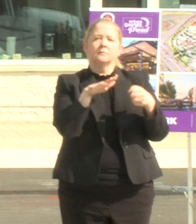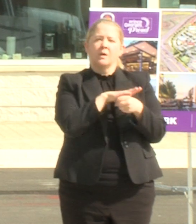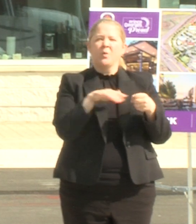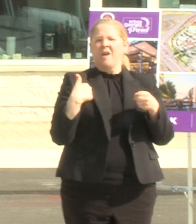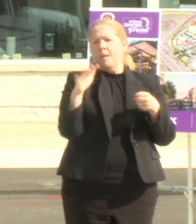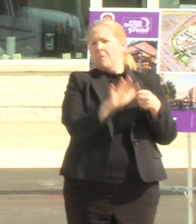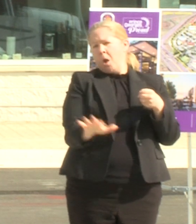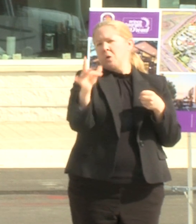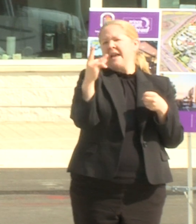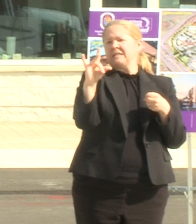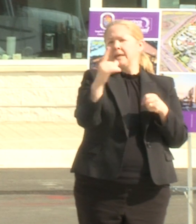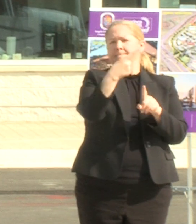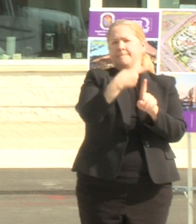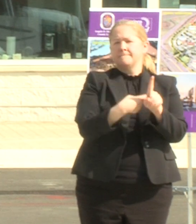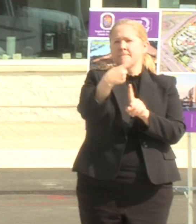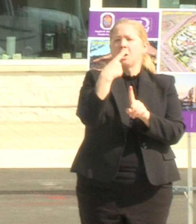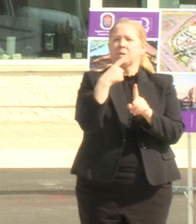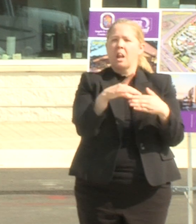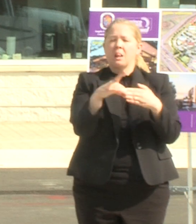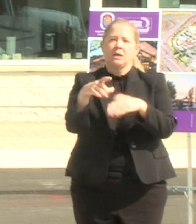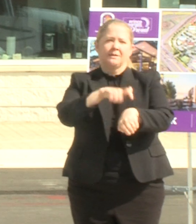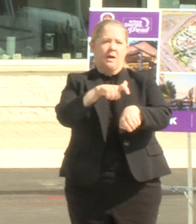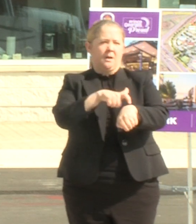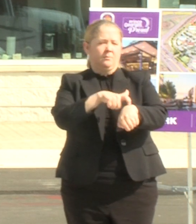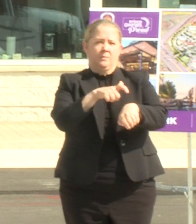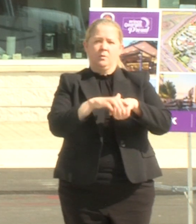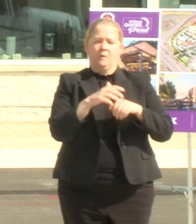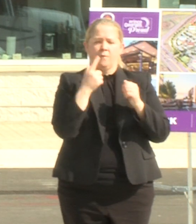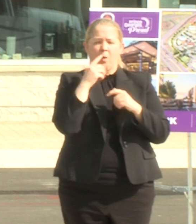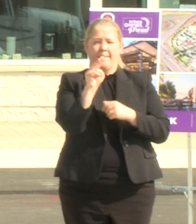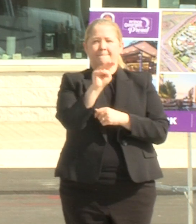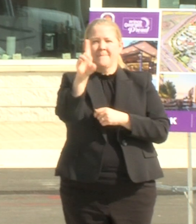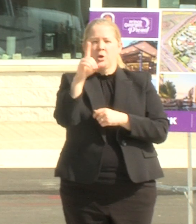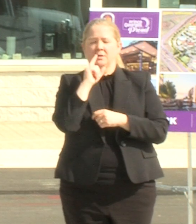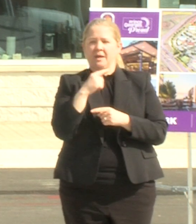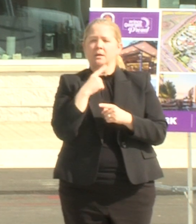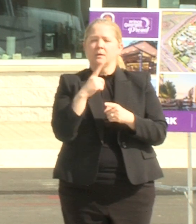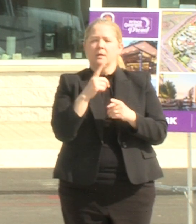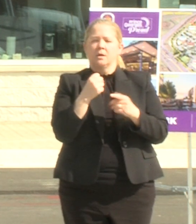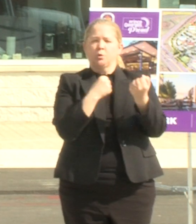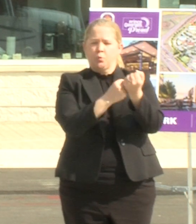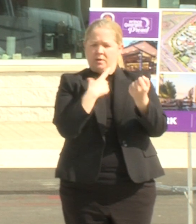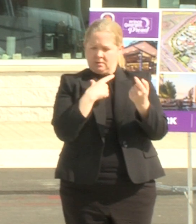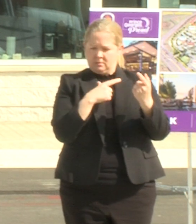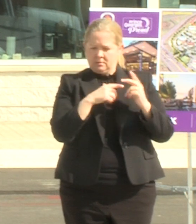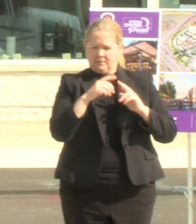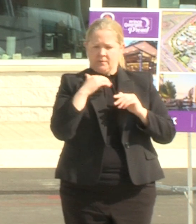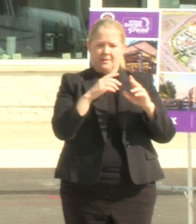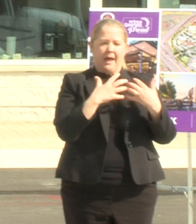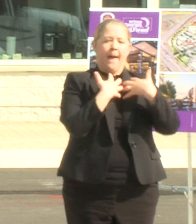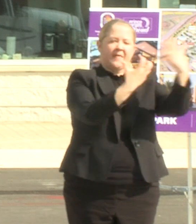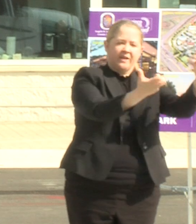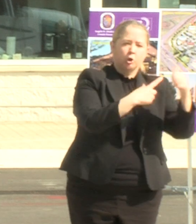18 month lead time uh on those maryland stadium authority supported facilities our partnerships on amphitheater